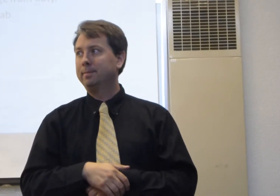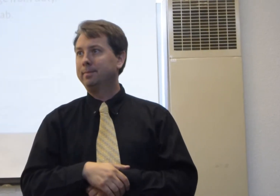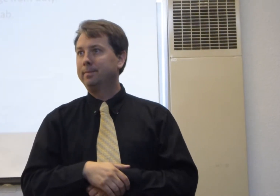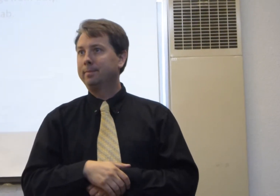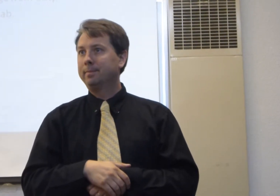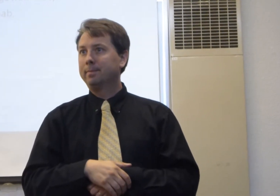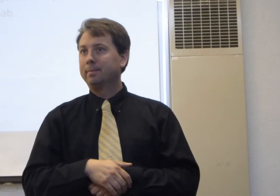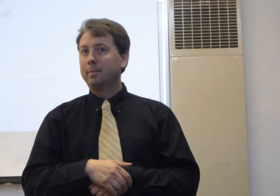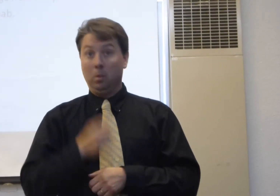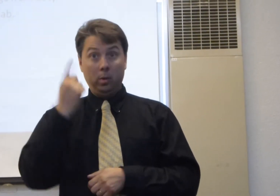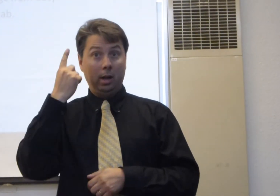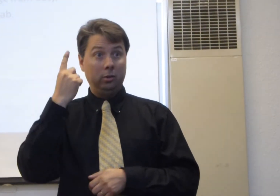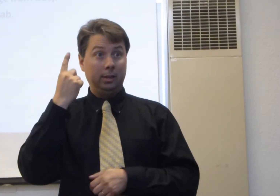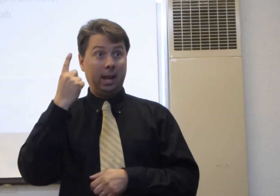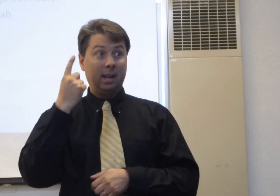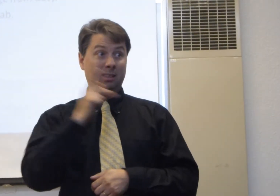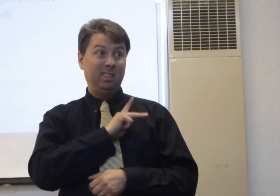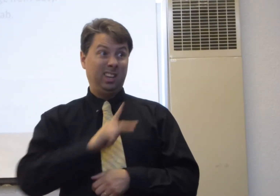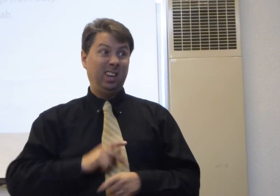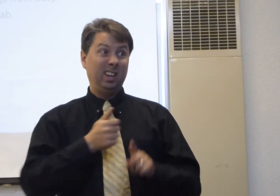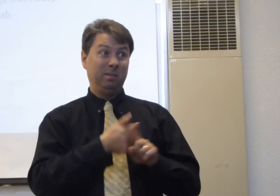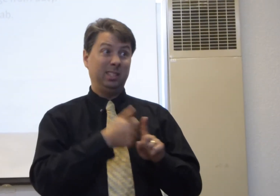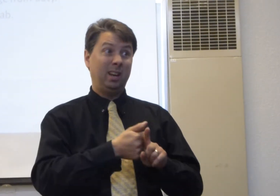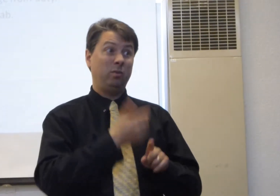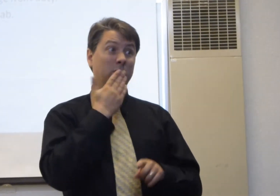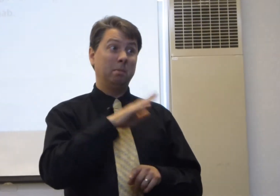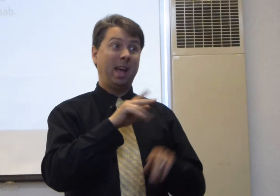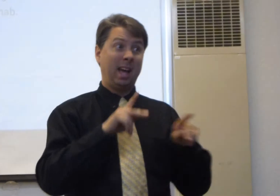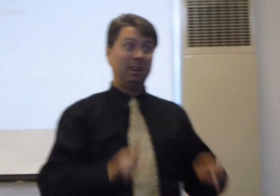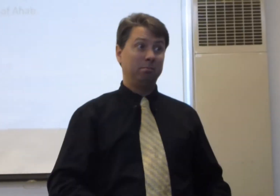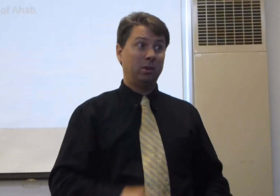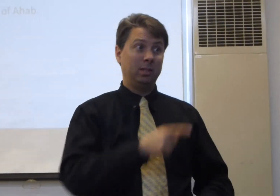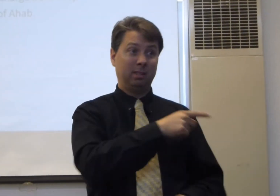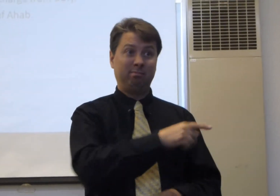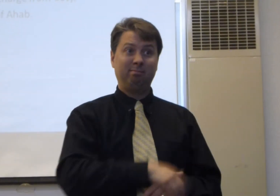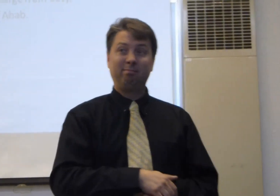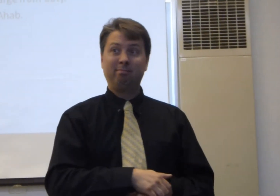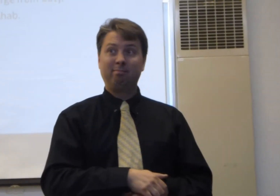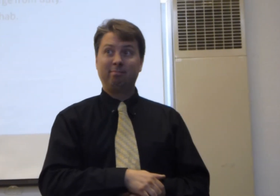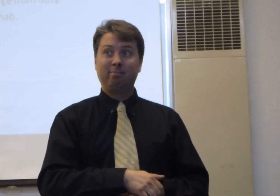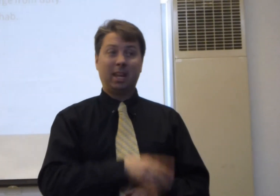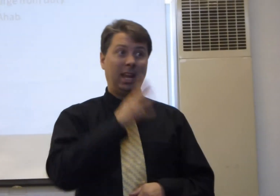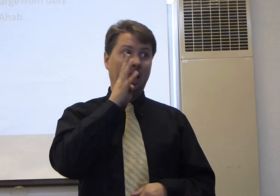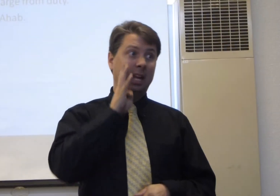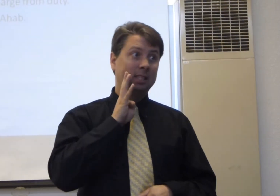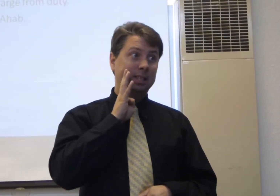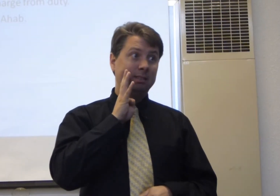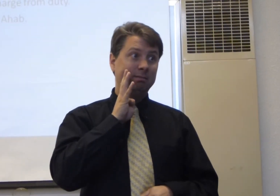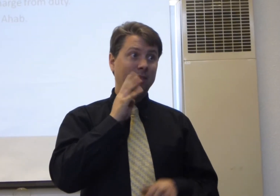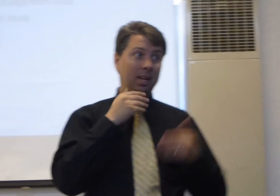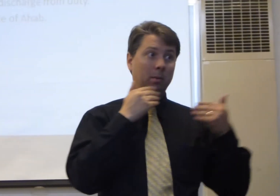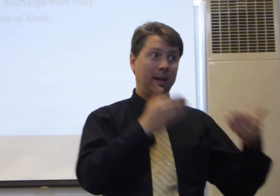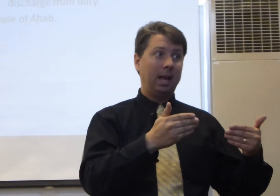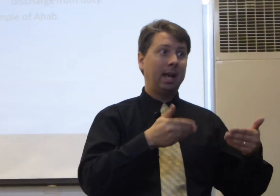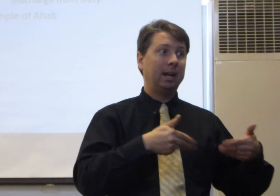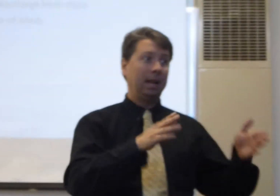We can't be the